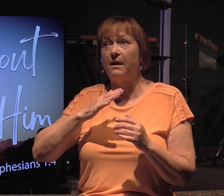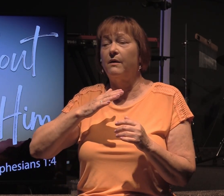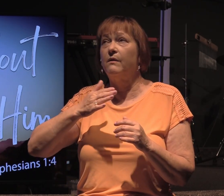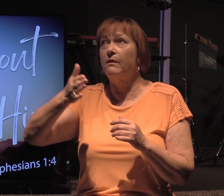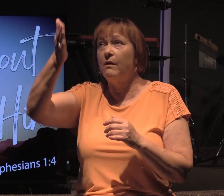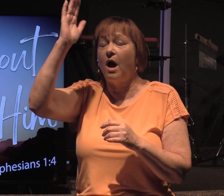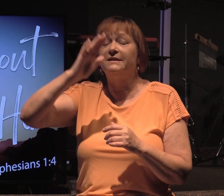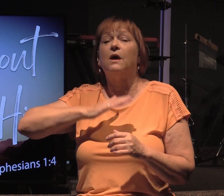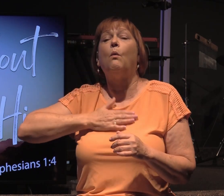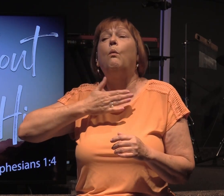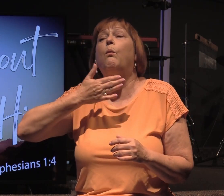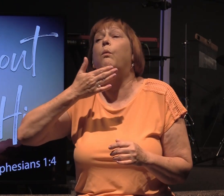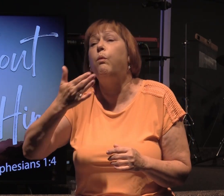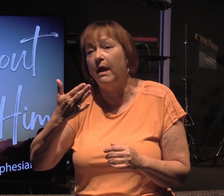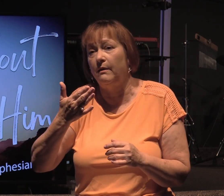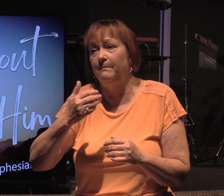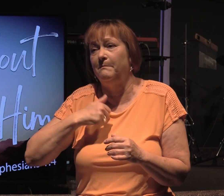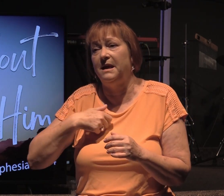God. Well,